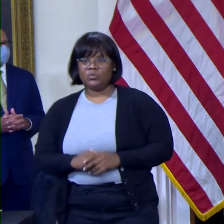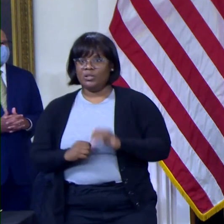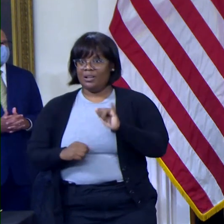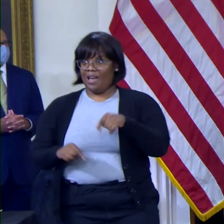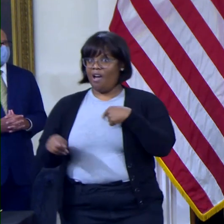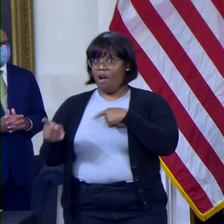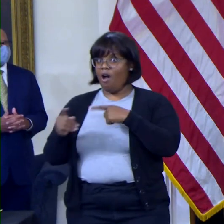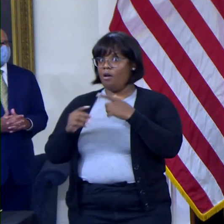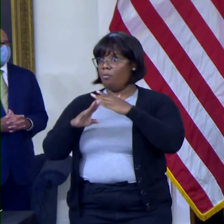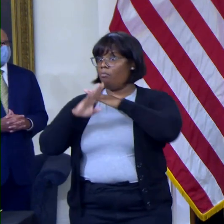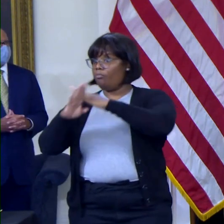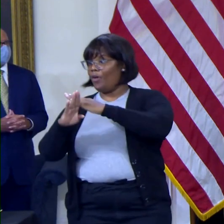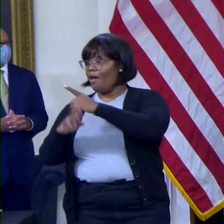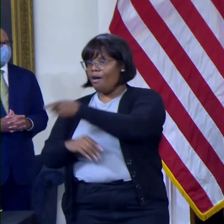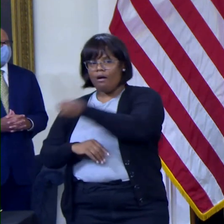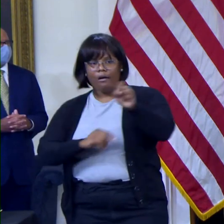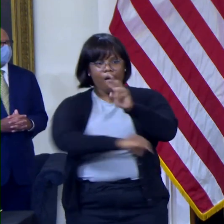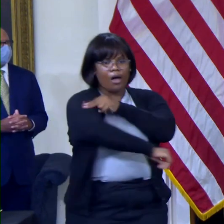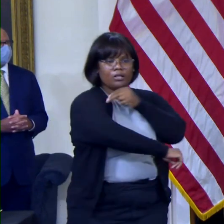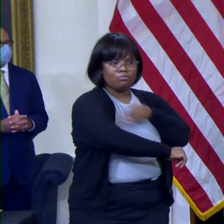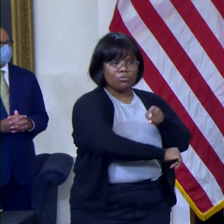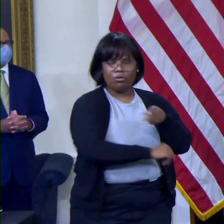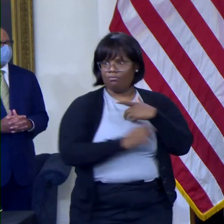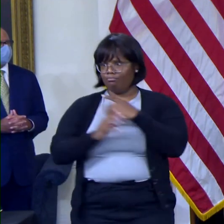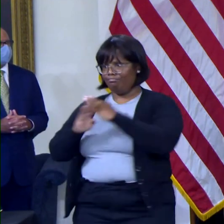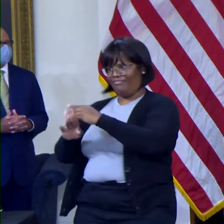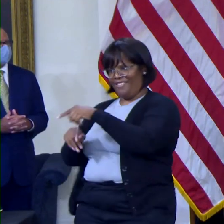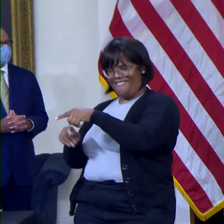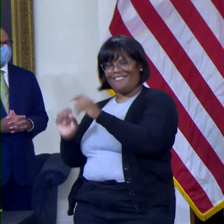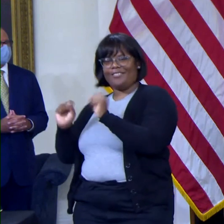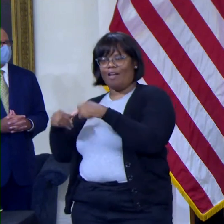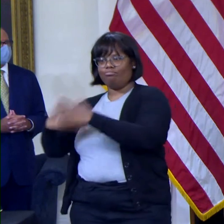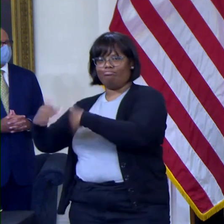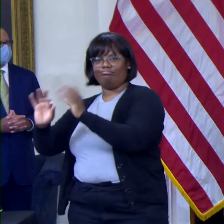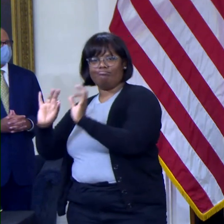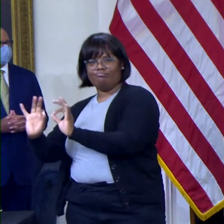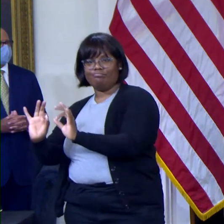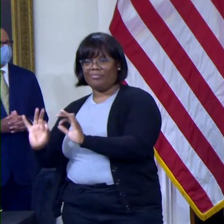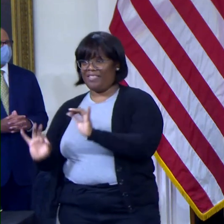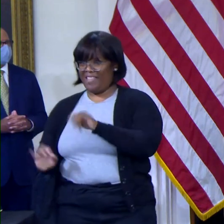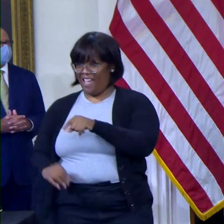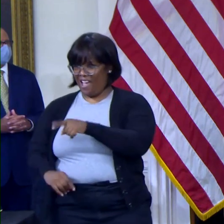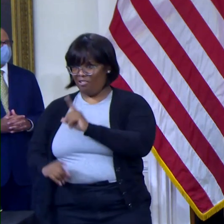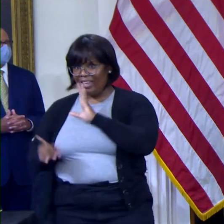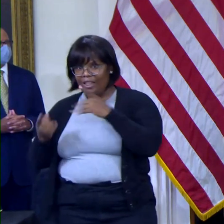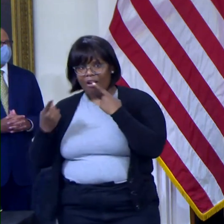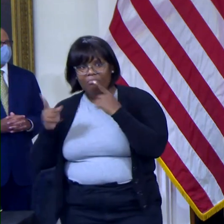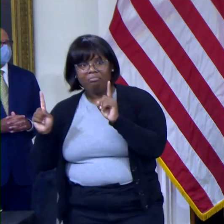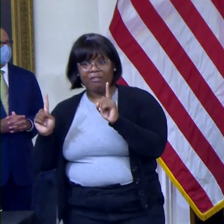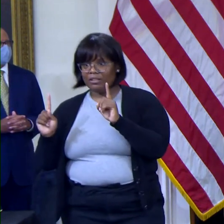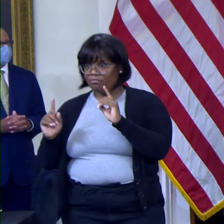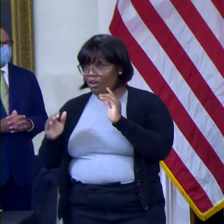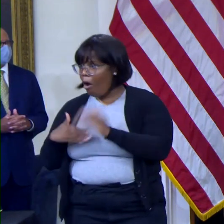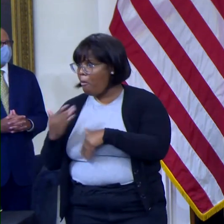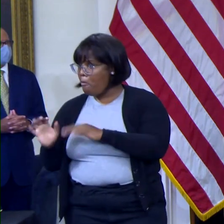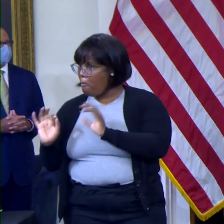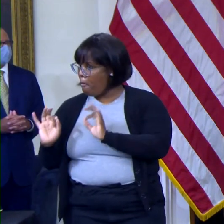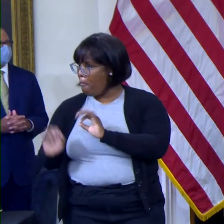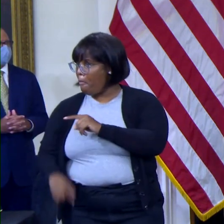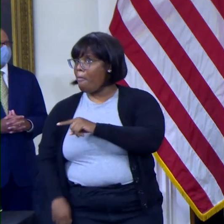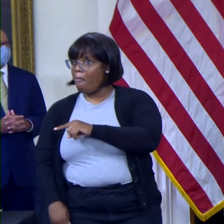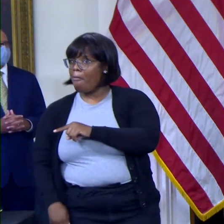at least 180 deaths. This therapy is safe and effective and widely available across 15 of our infusion sites